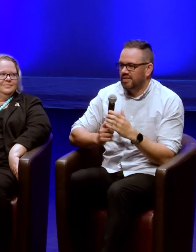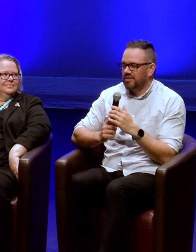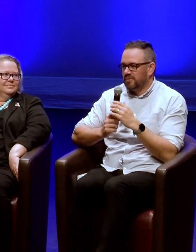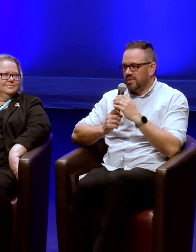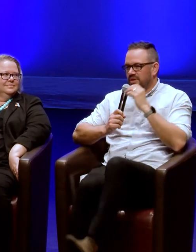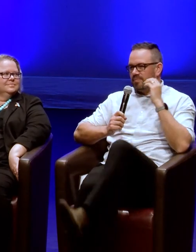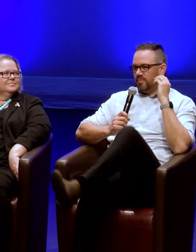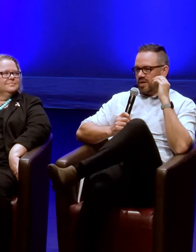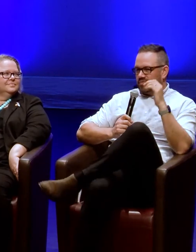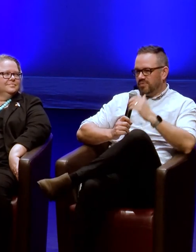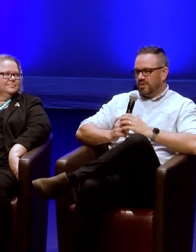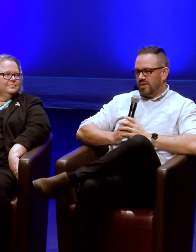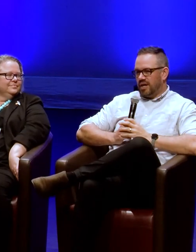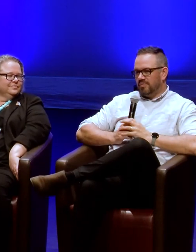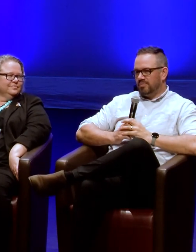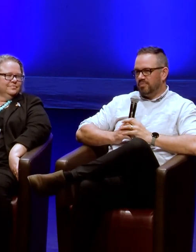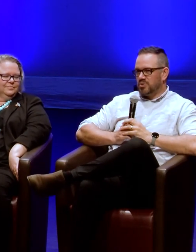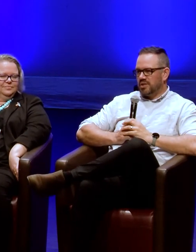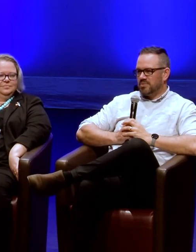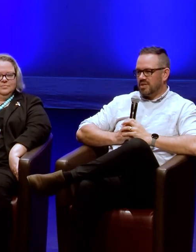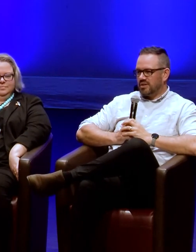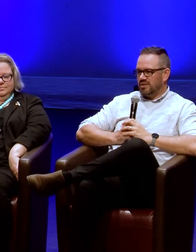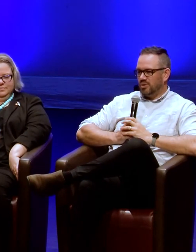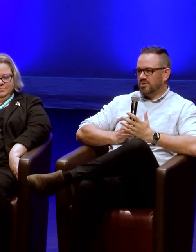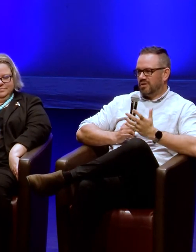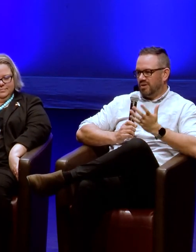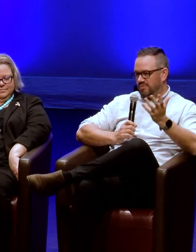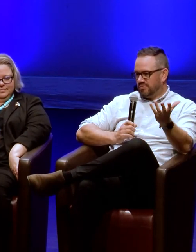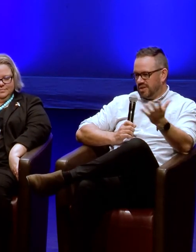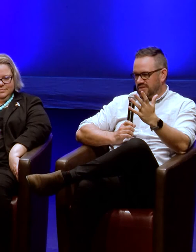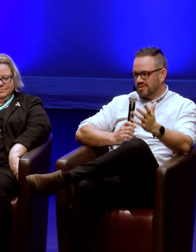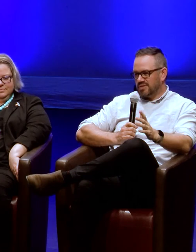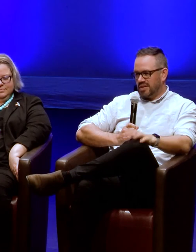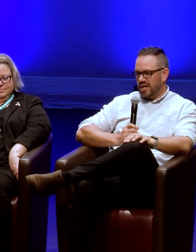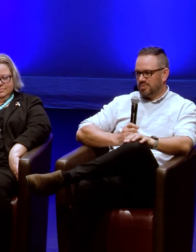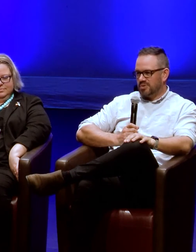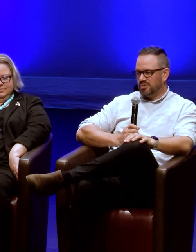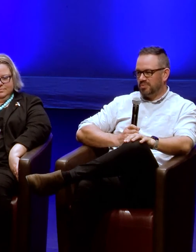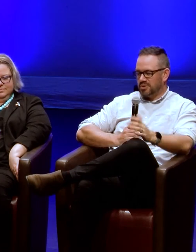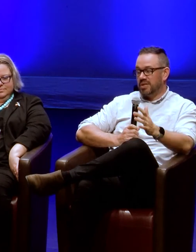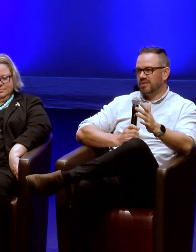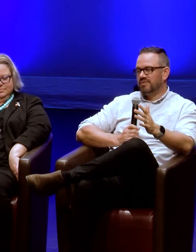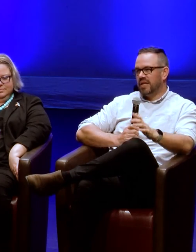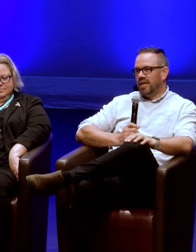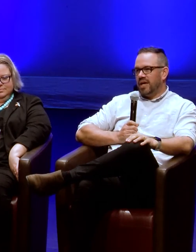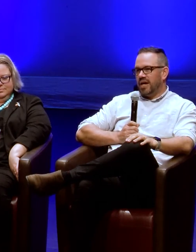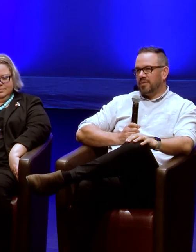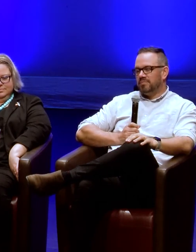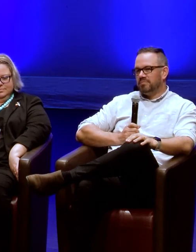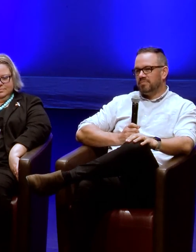I think from the kind of museums as a user of these things as an engagement tool perspective,